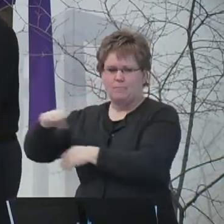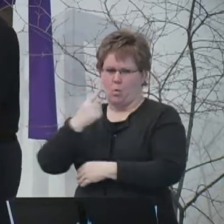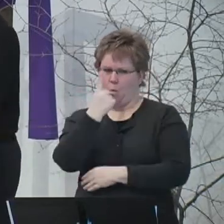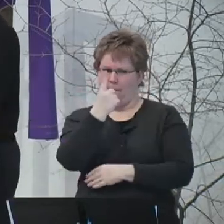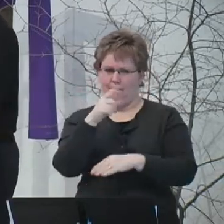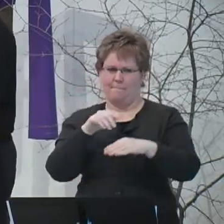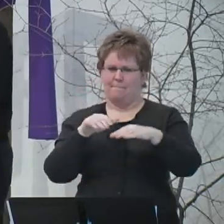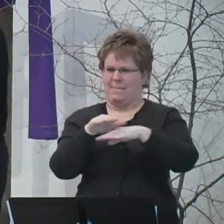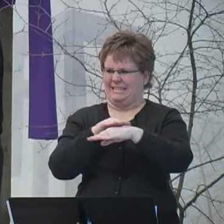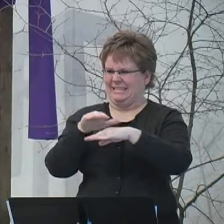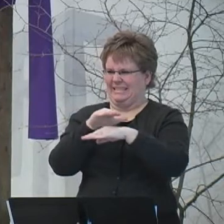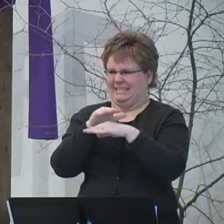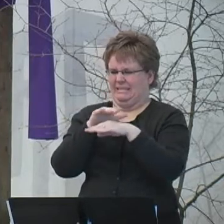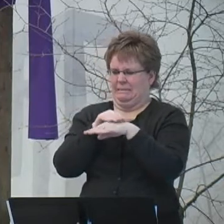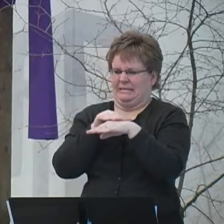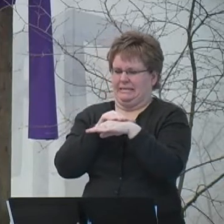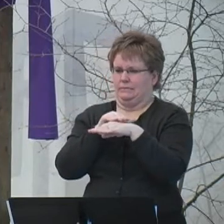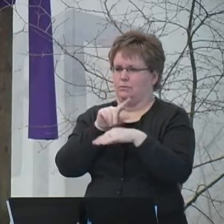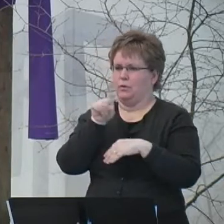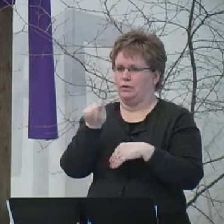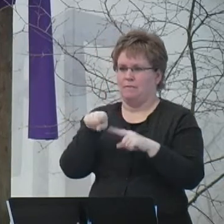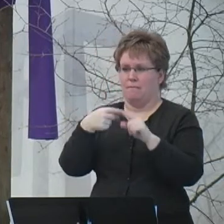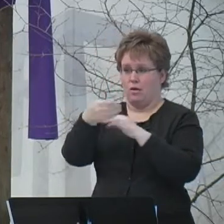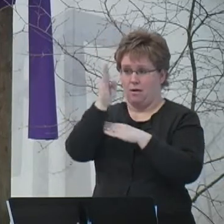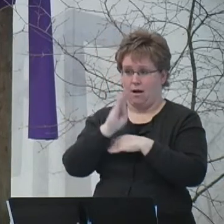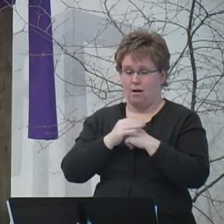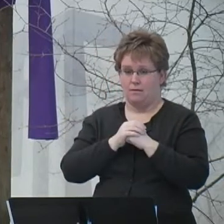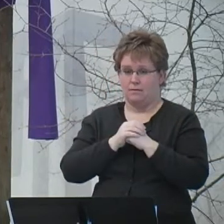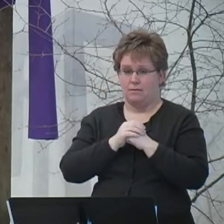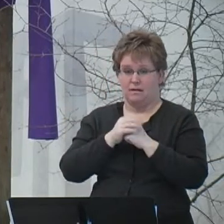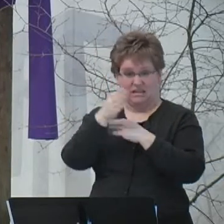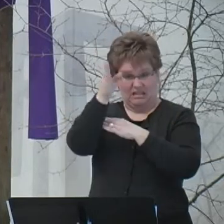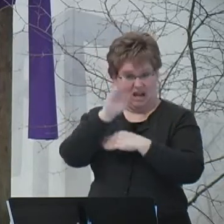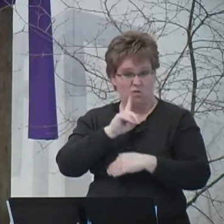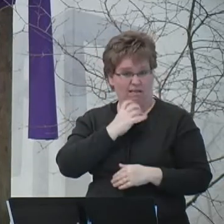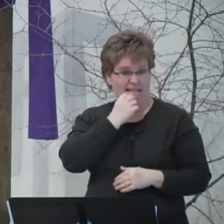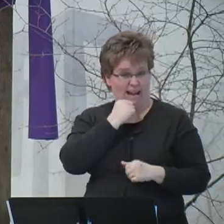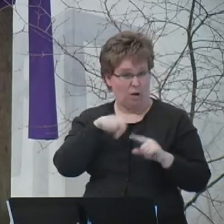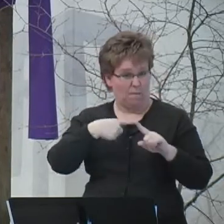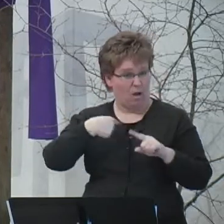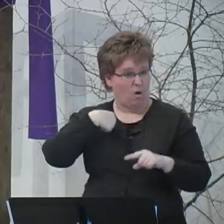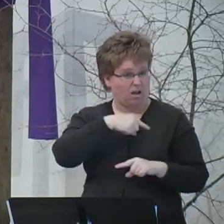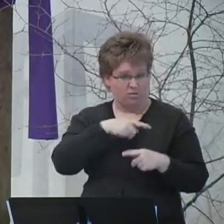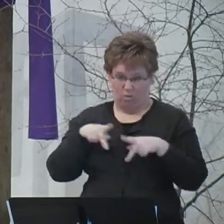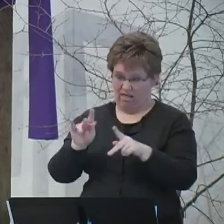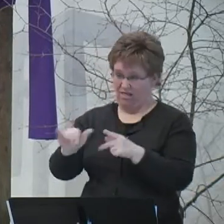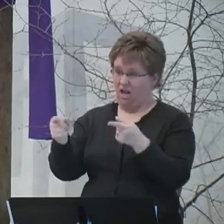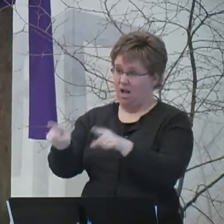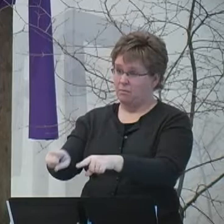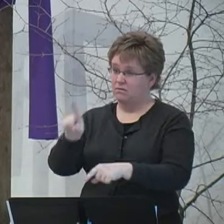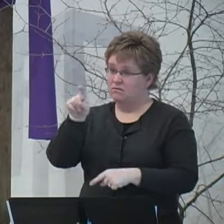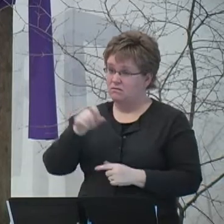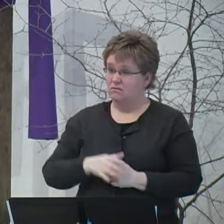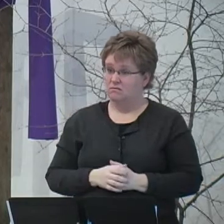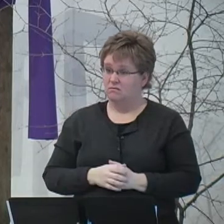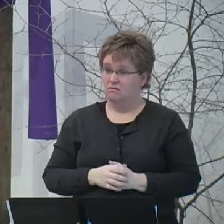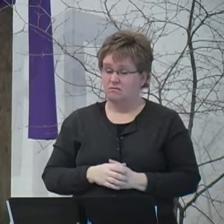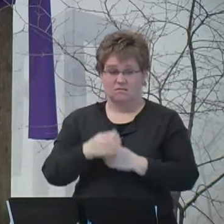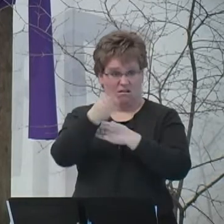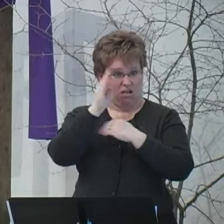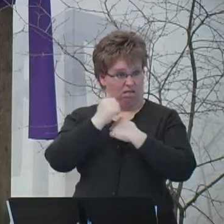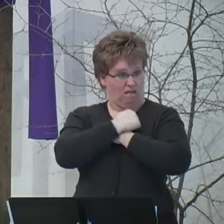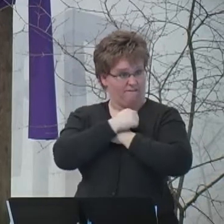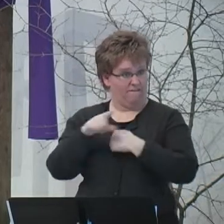question about God. Does God really care about us? Does God love us?